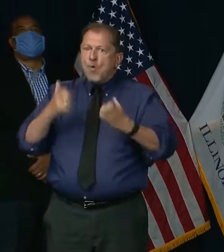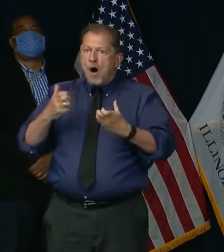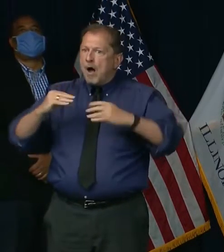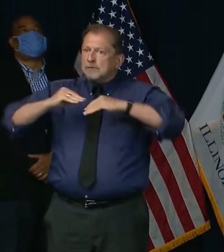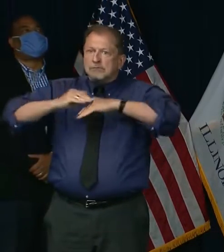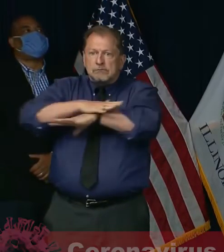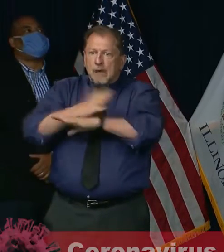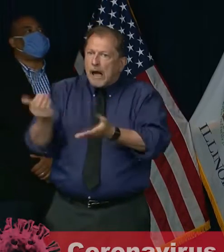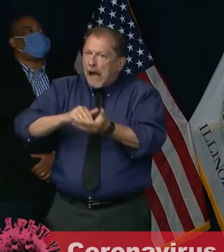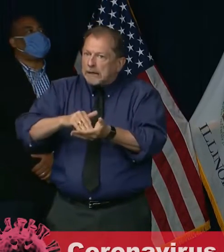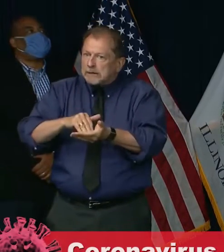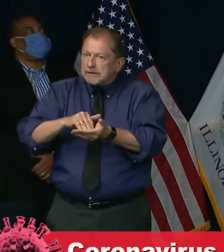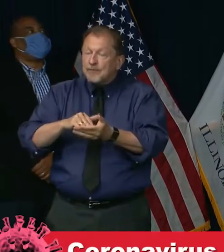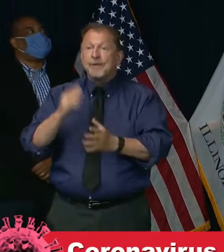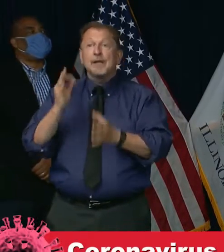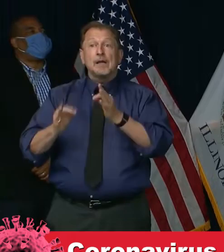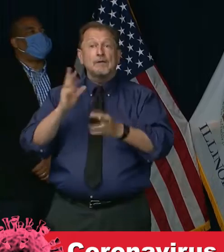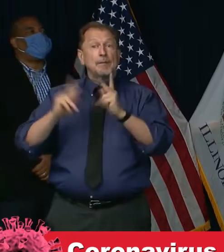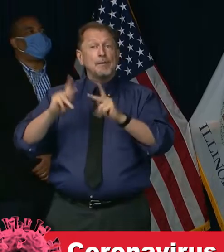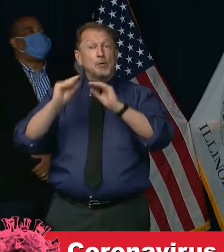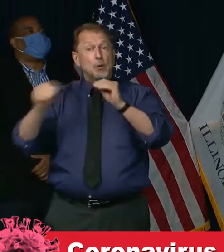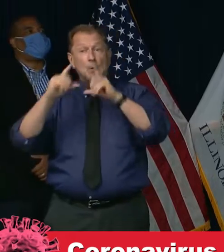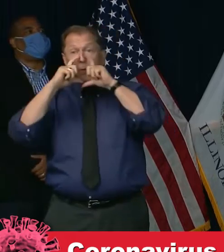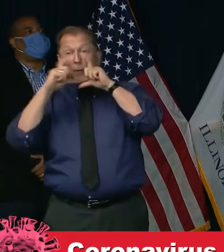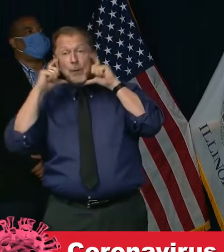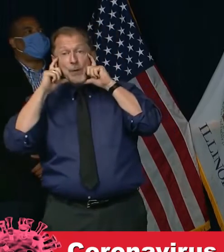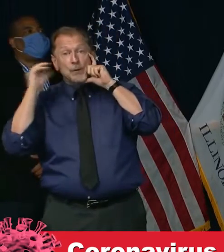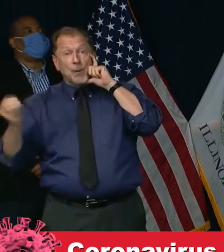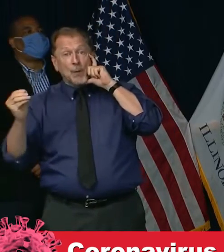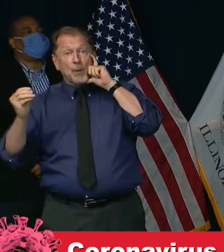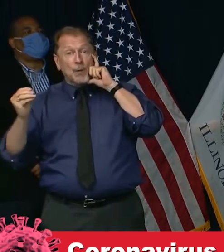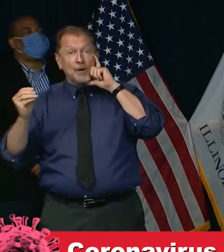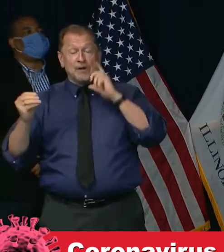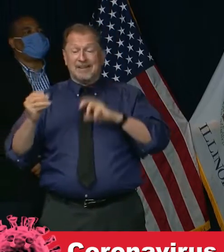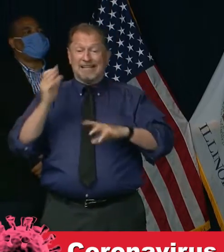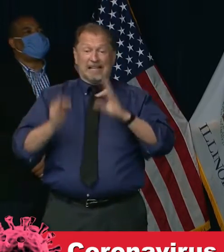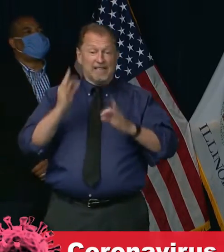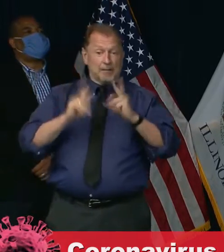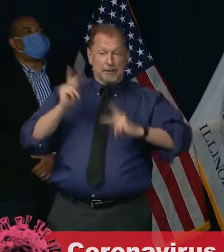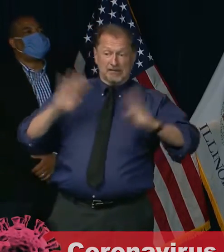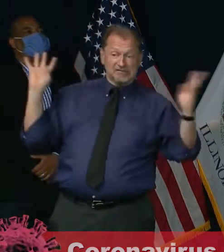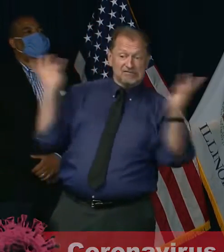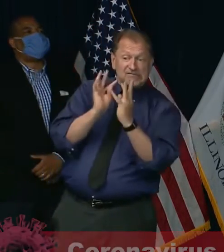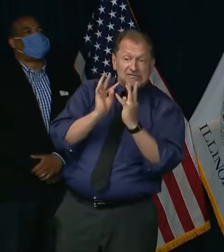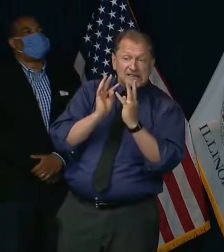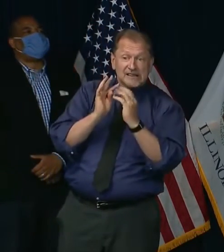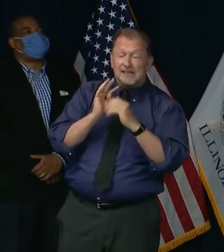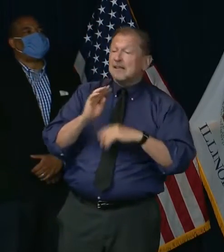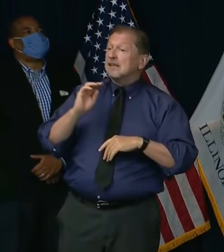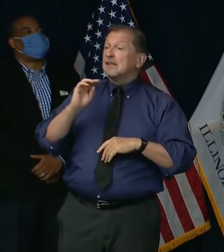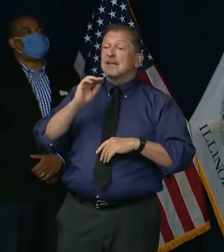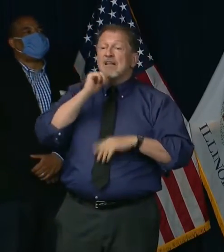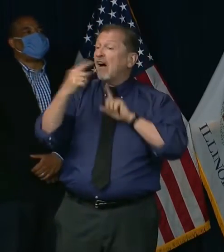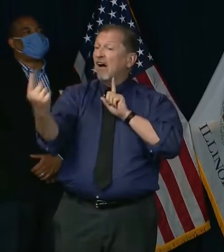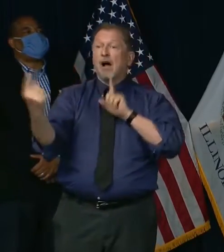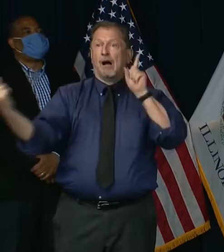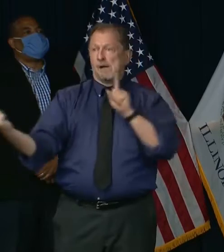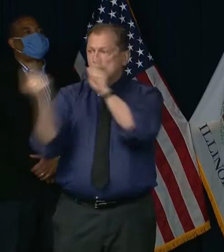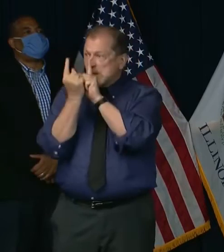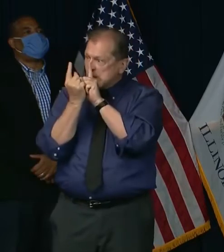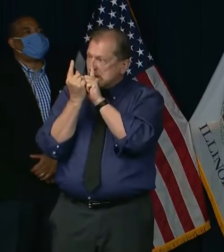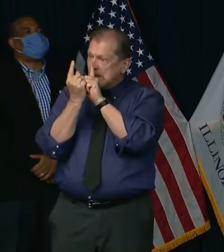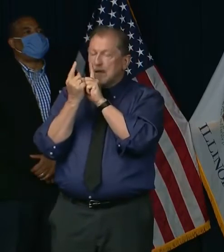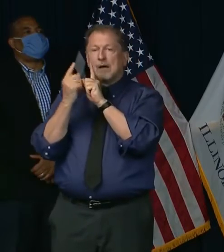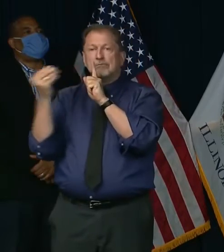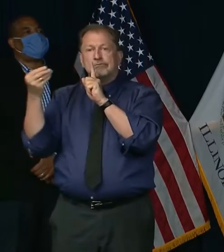aren't wearing face coverings, gathering in large groups, and not practicing physical distancing, they're